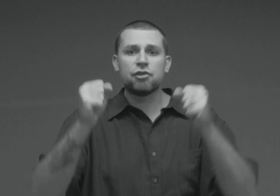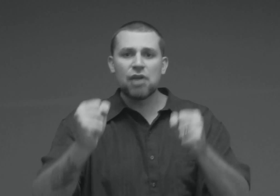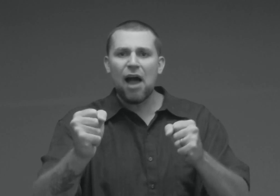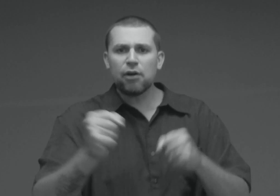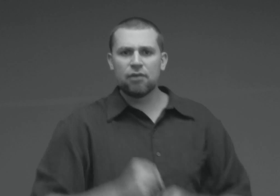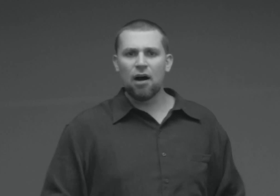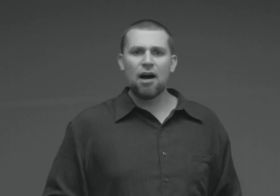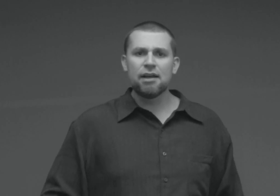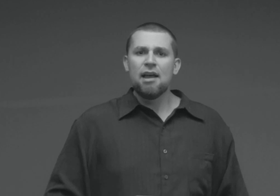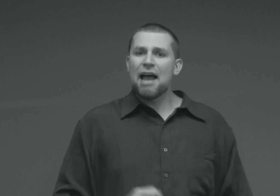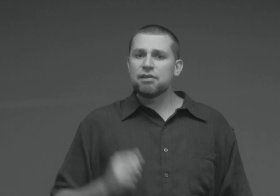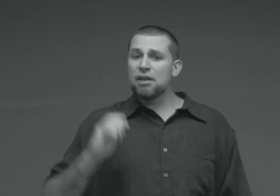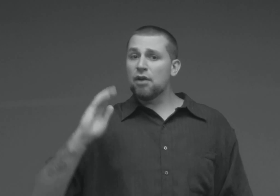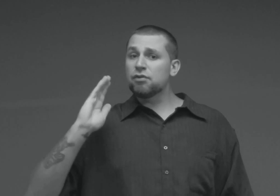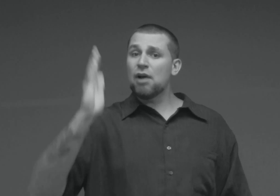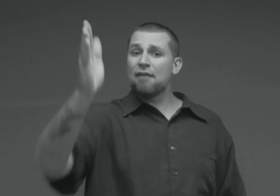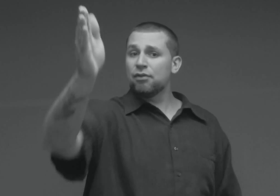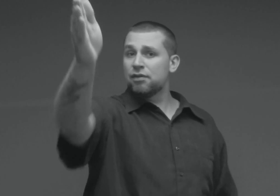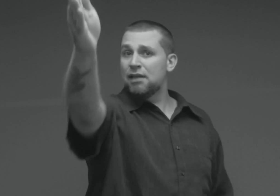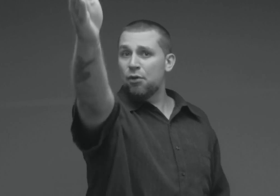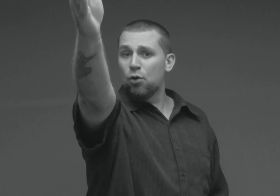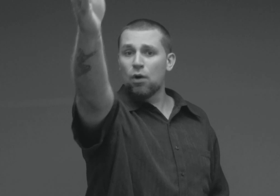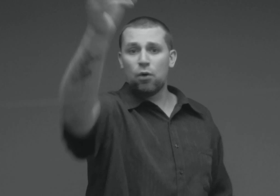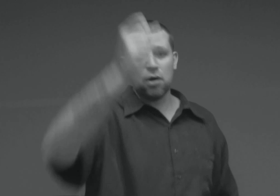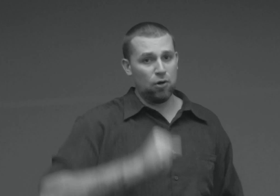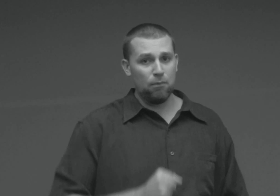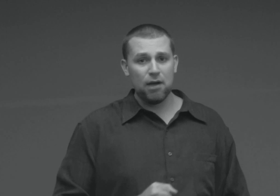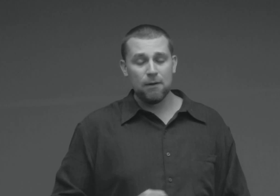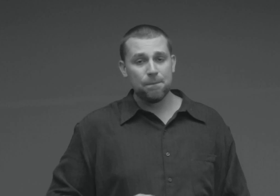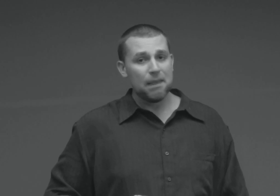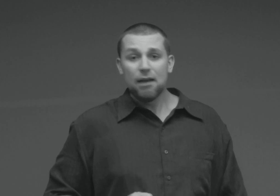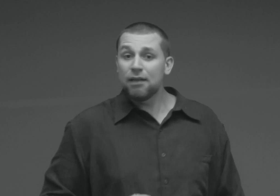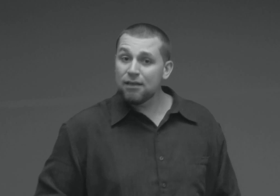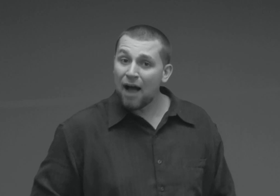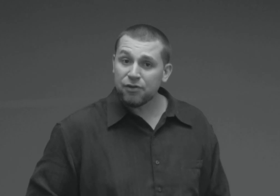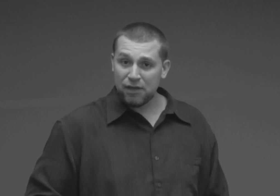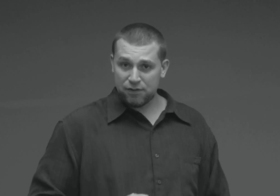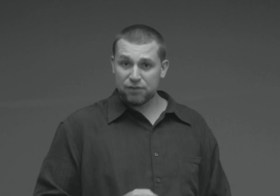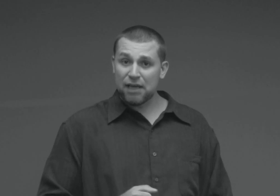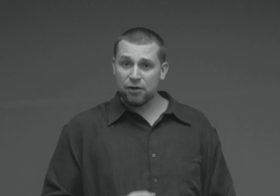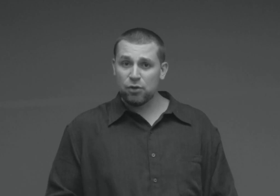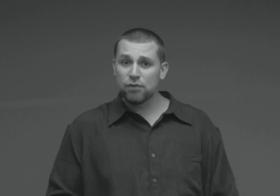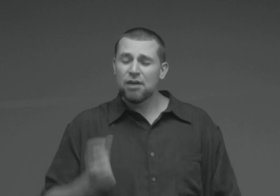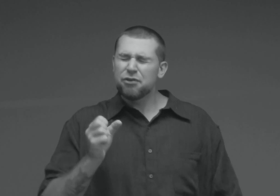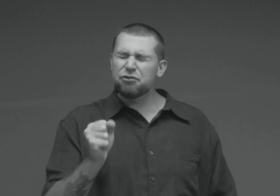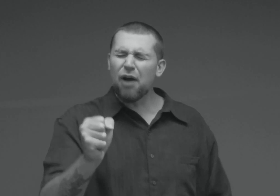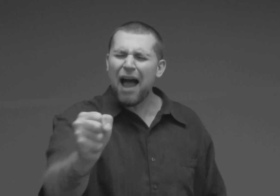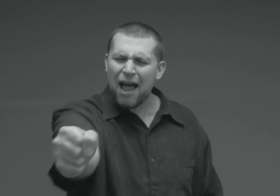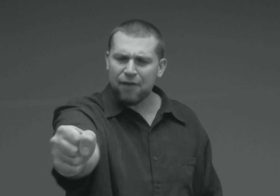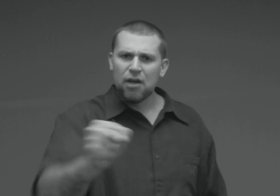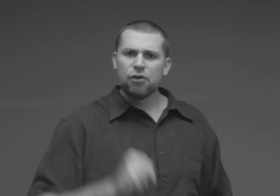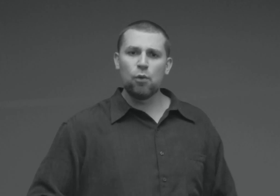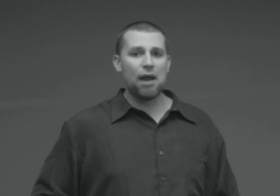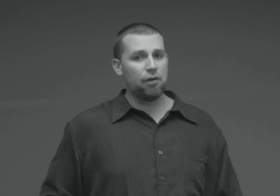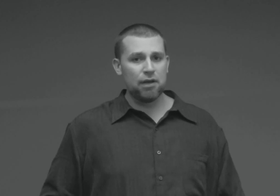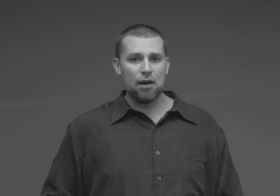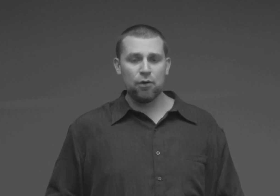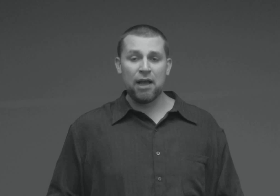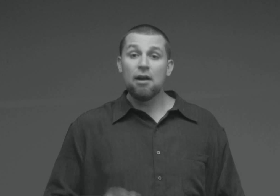a child of God, as he thus travels the narrow road home. Did not Jesus say unto us, Strive to enter the narrow gate?